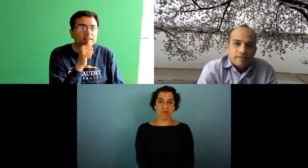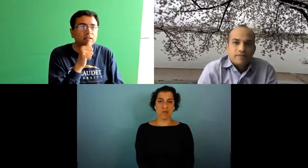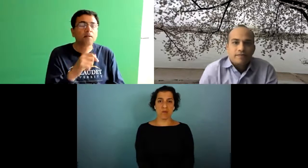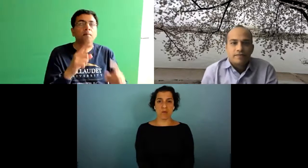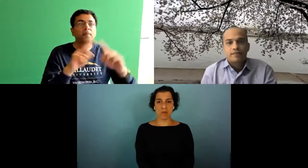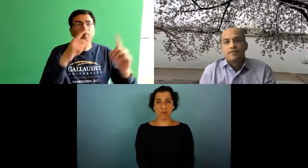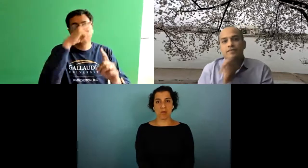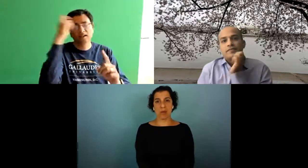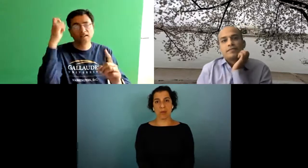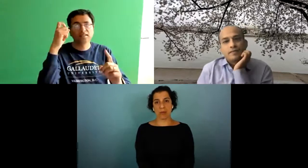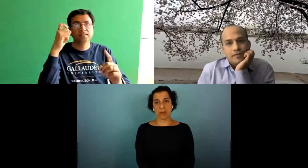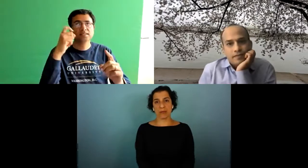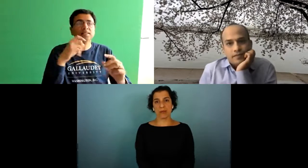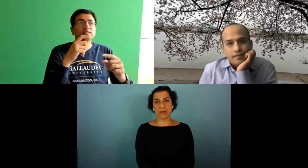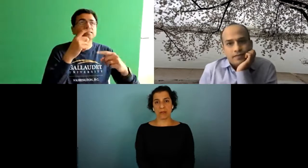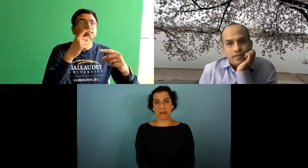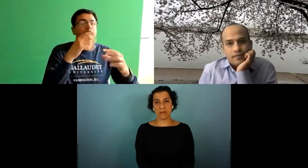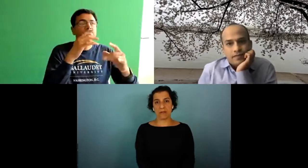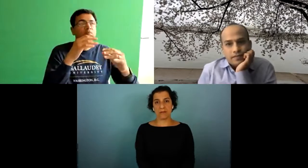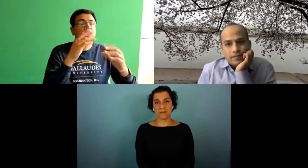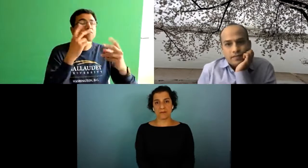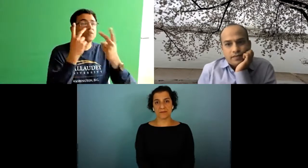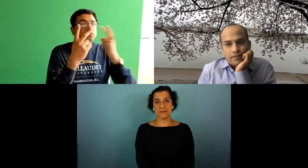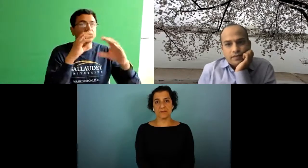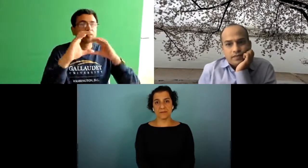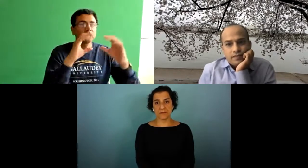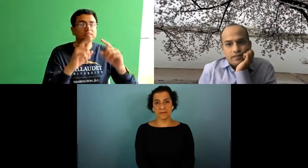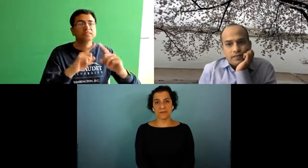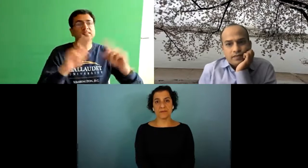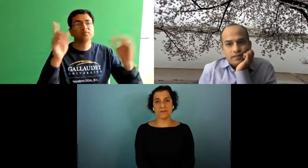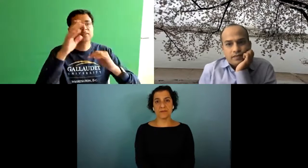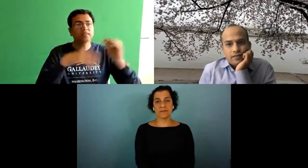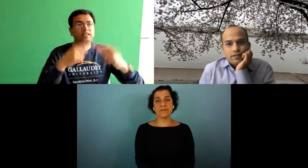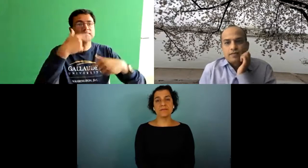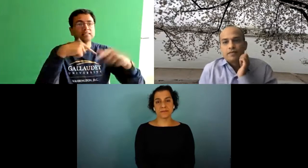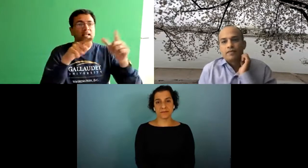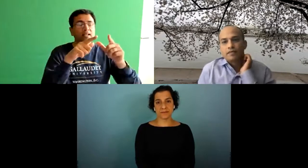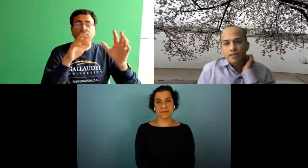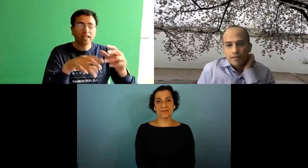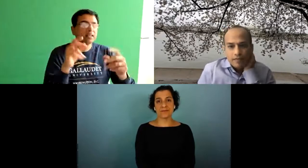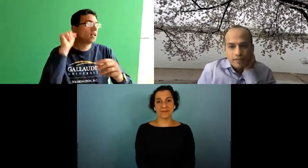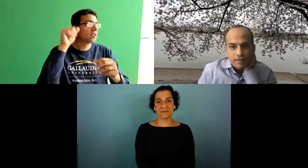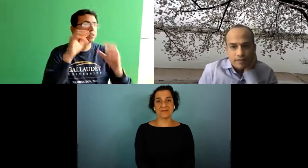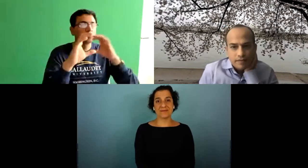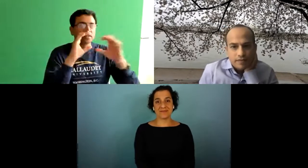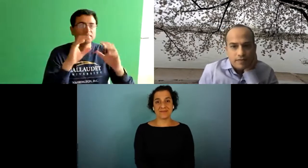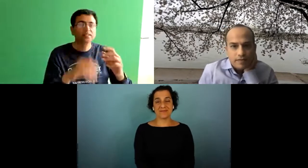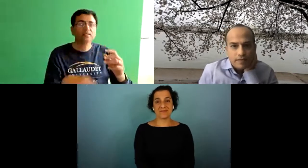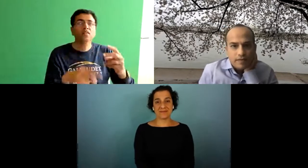knowing what is public and what is private but because visual communication is